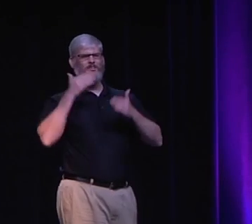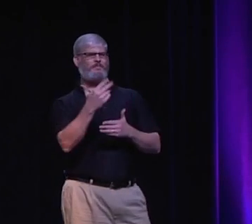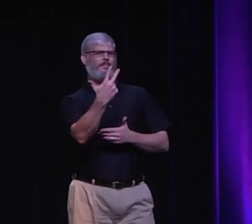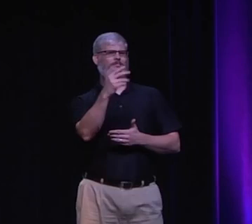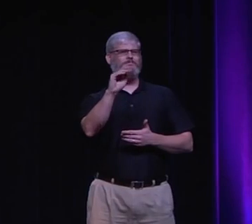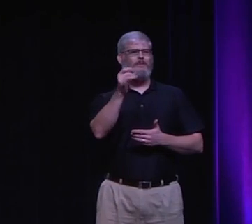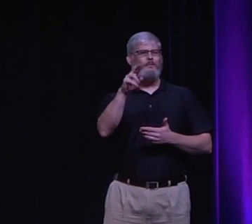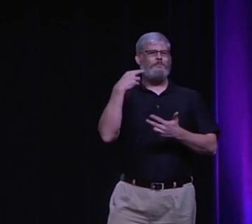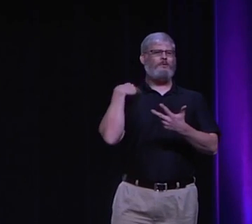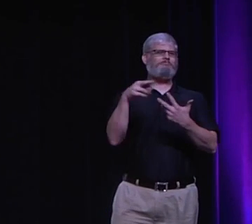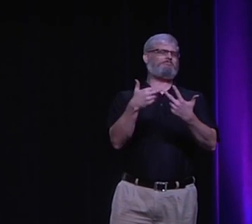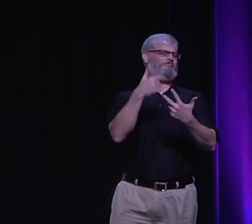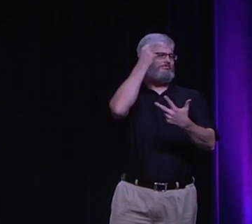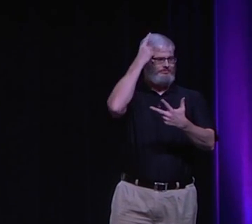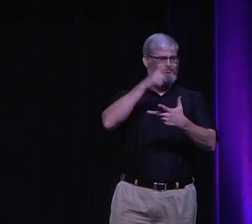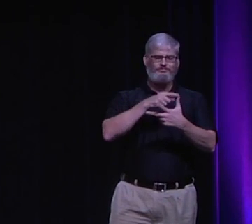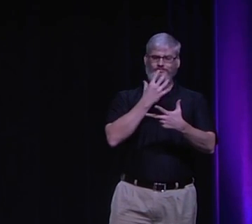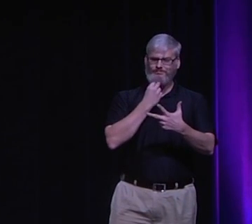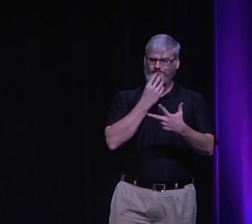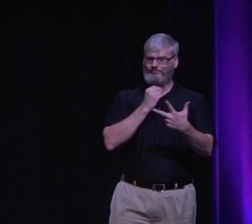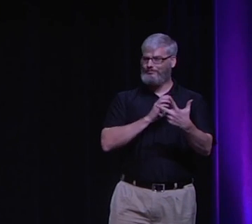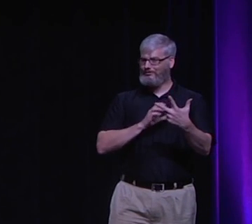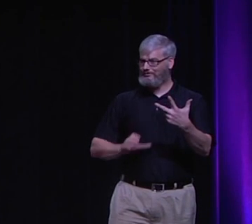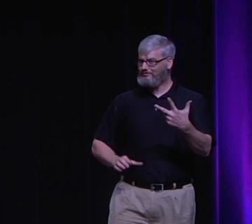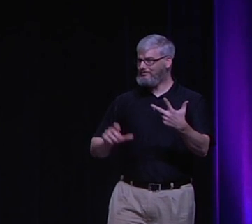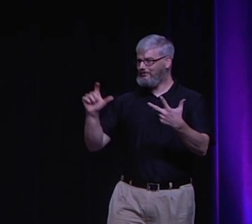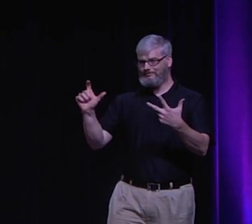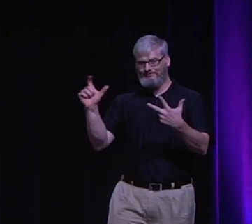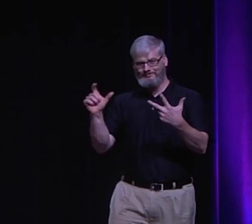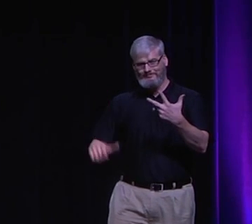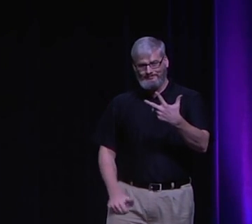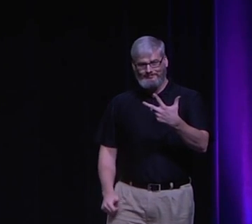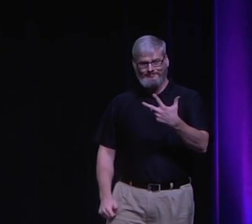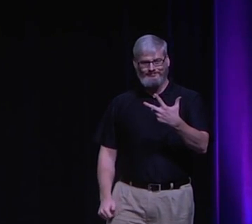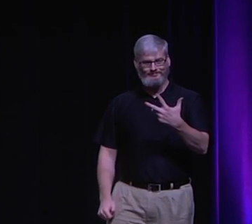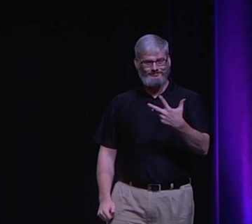so I'm going to focus on three major religions, Judaism, Christianity, and Islam.